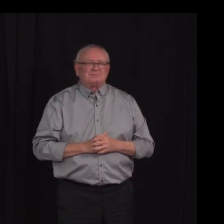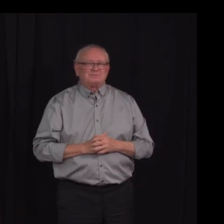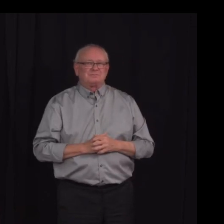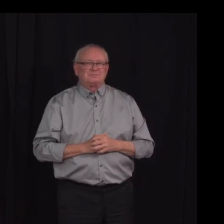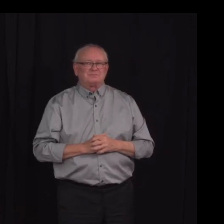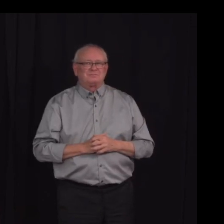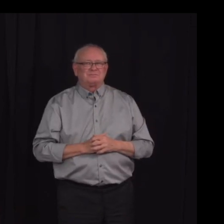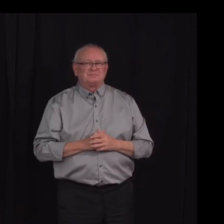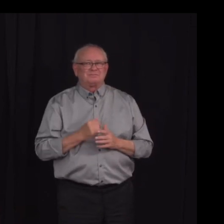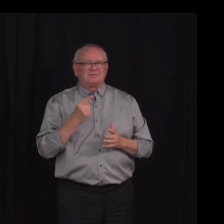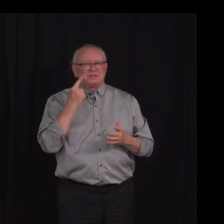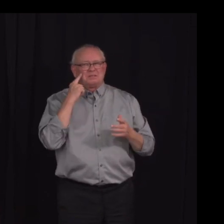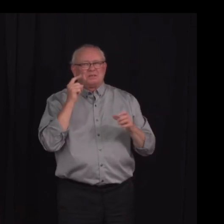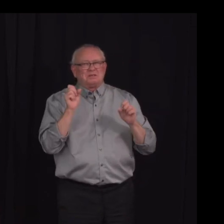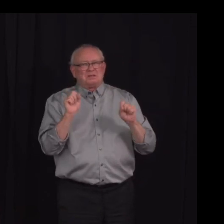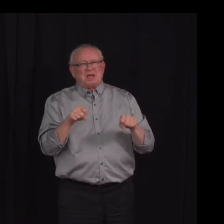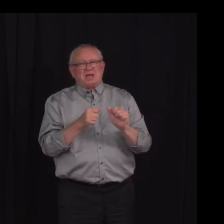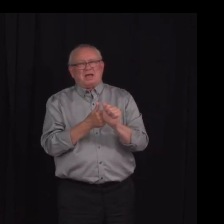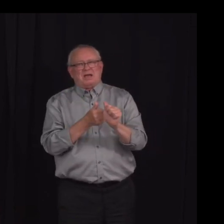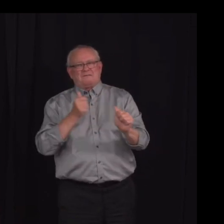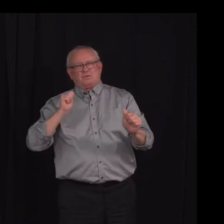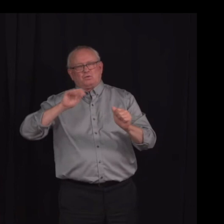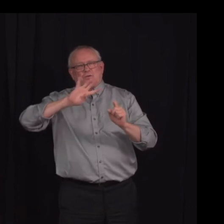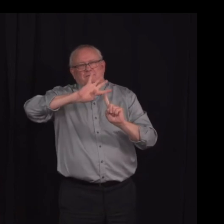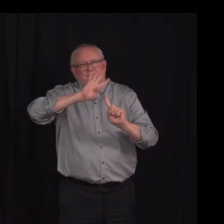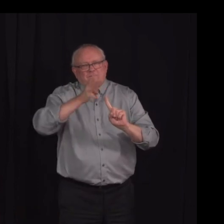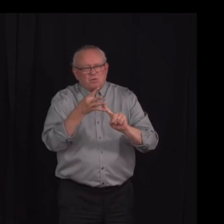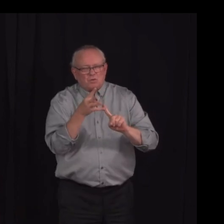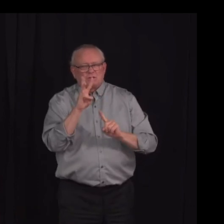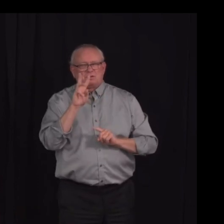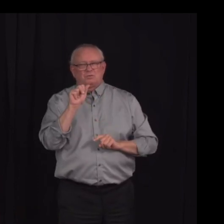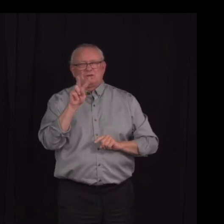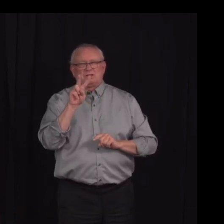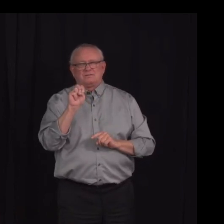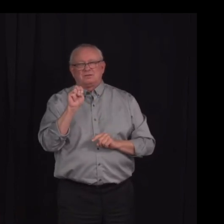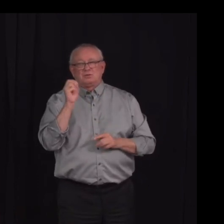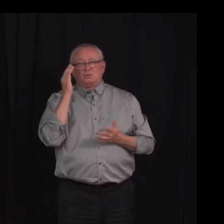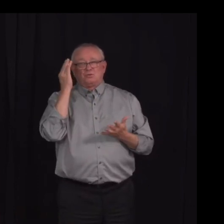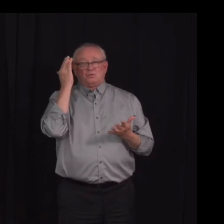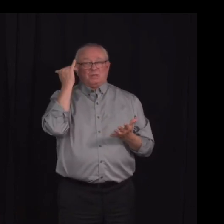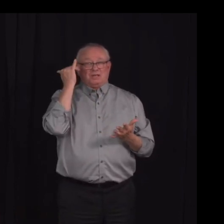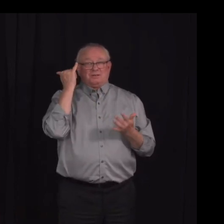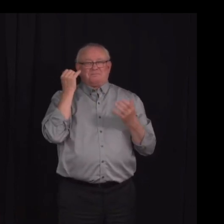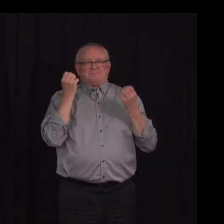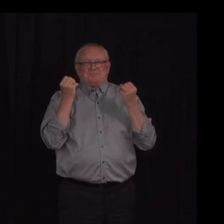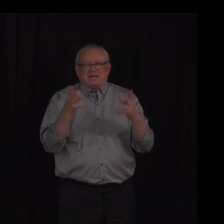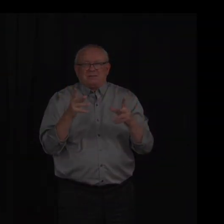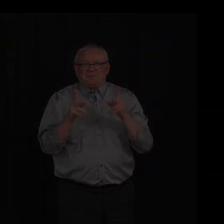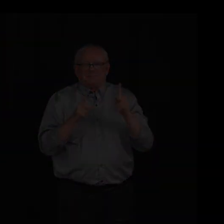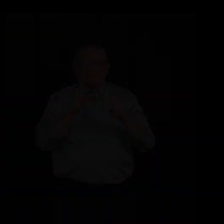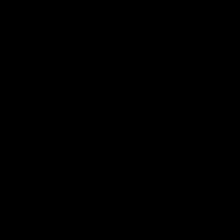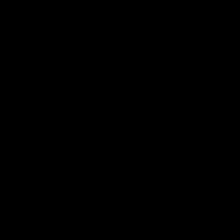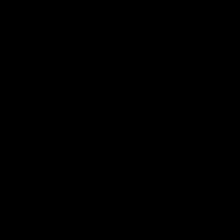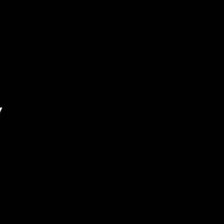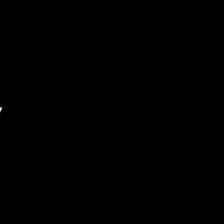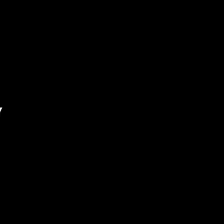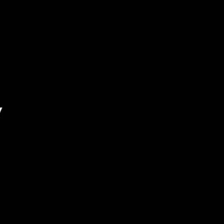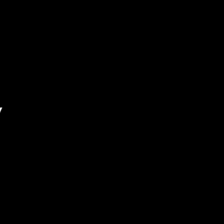by, you know, reaching high levels of second dose and people who have received their first dose.